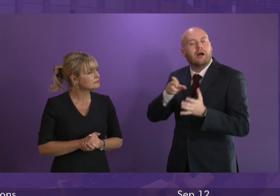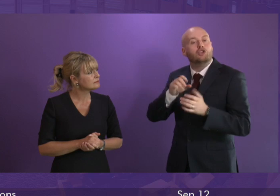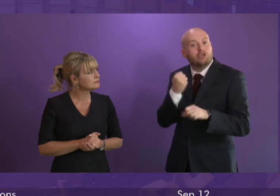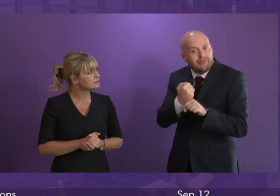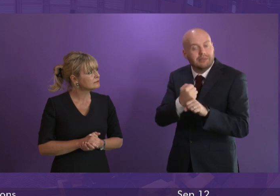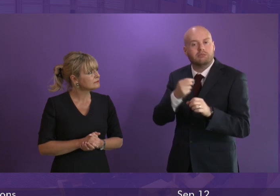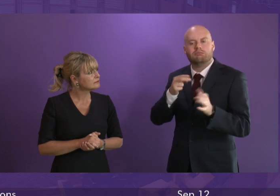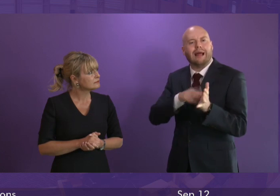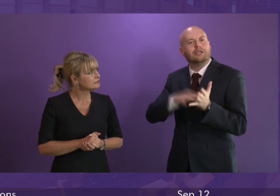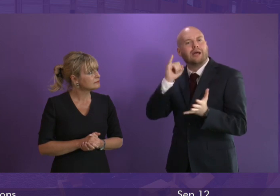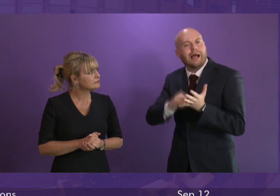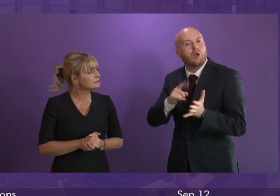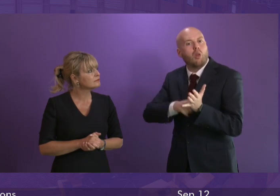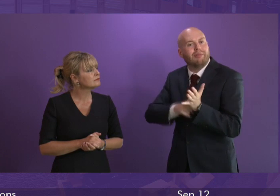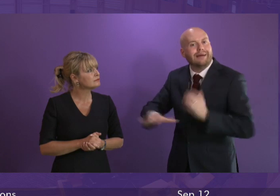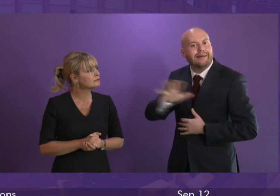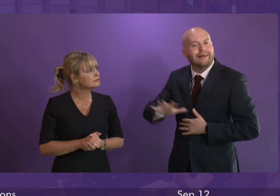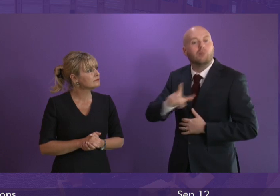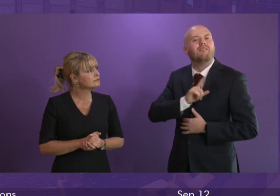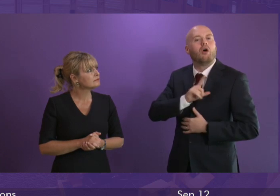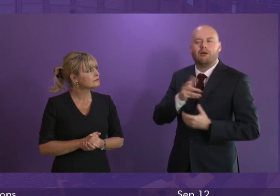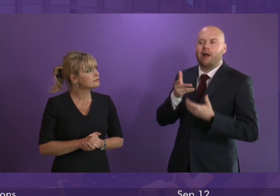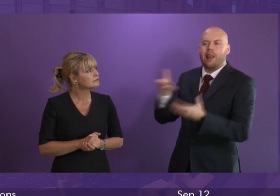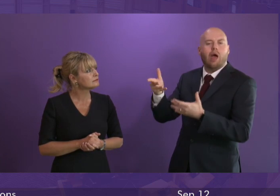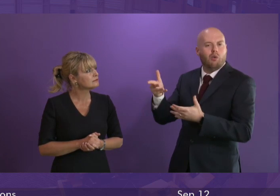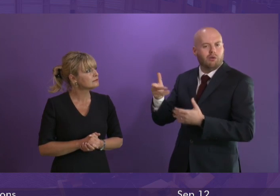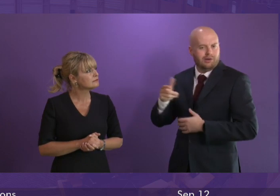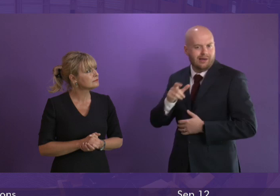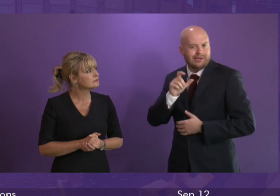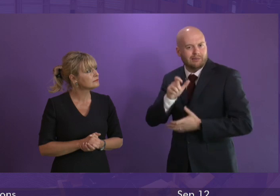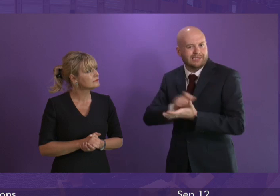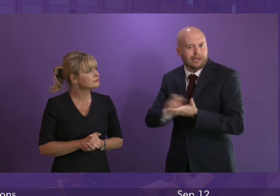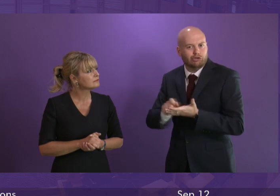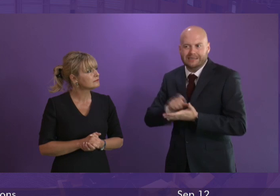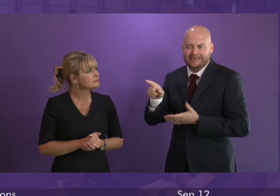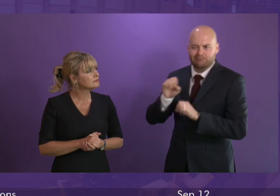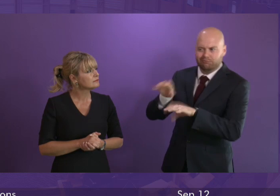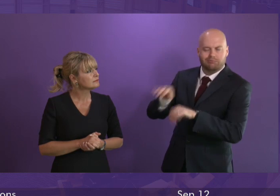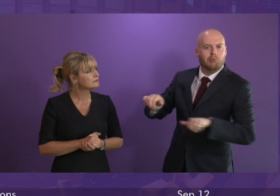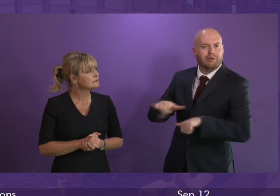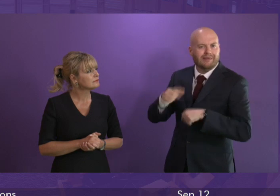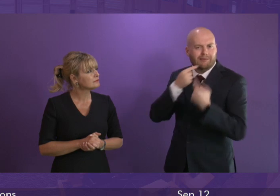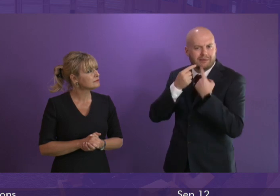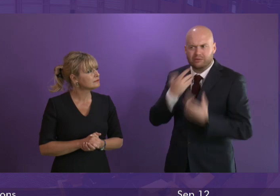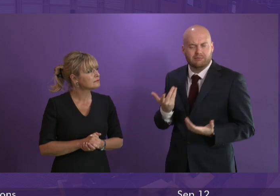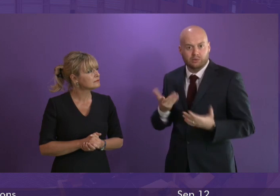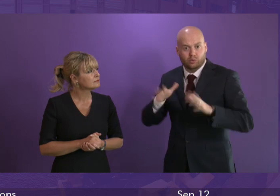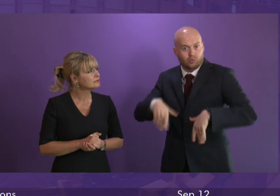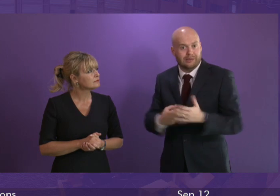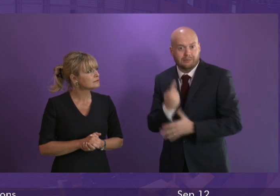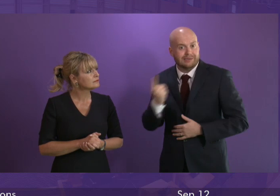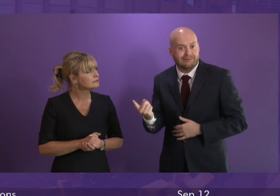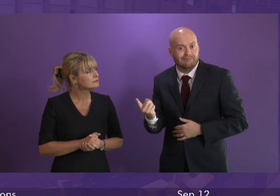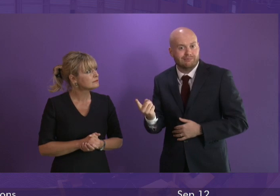quote, in order to allow the Cabinet Secretary to be briefed. Yet the Cabinet Secretary told this chamber in